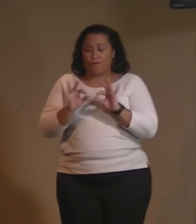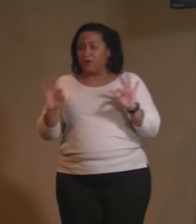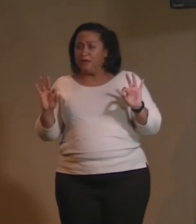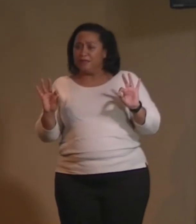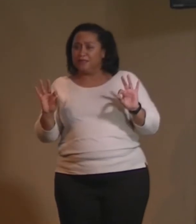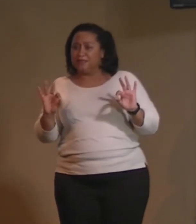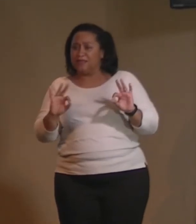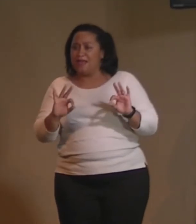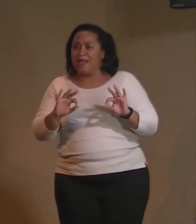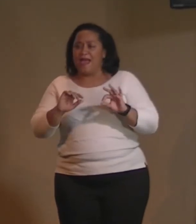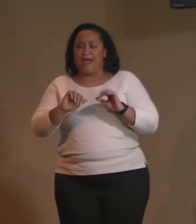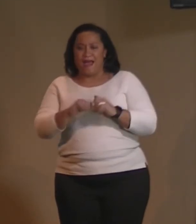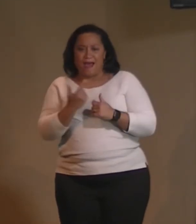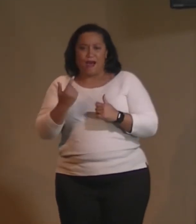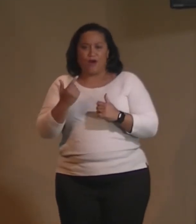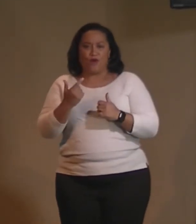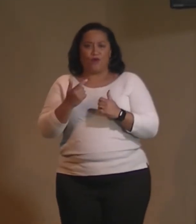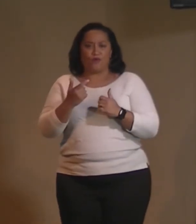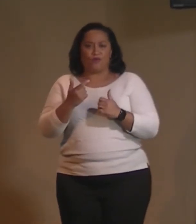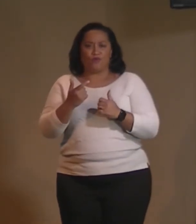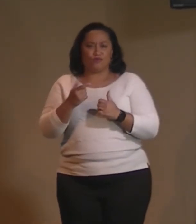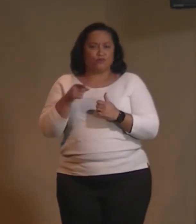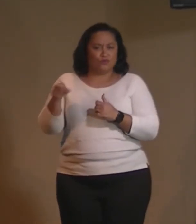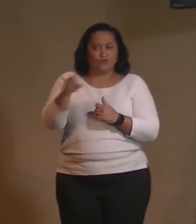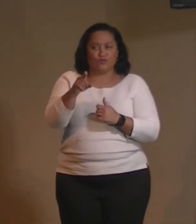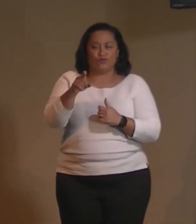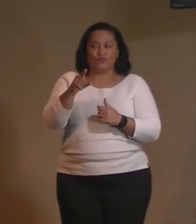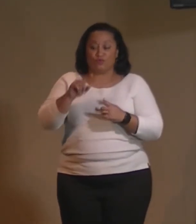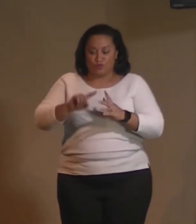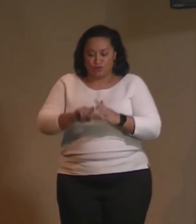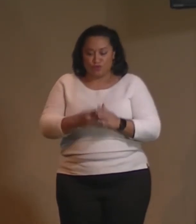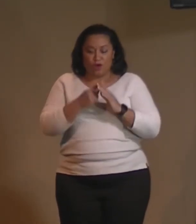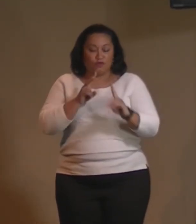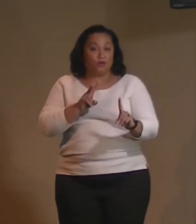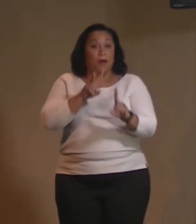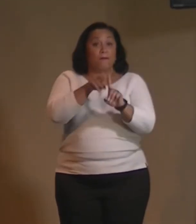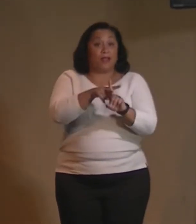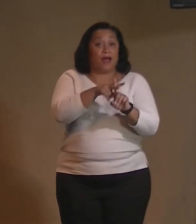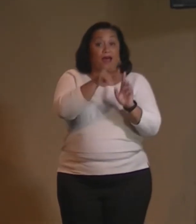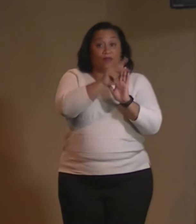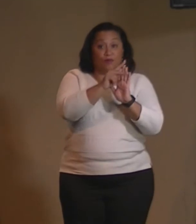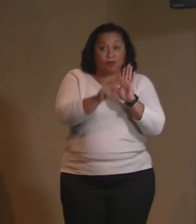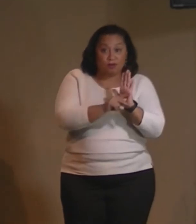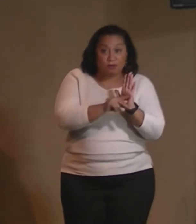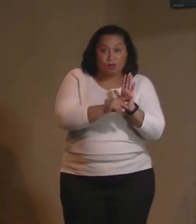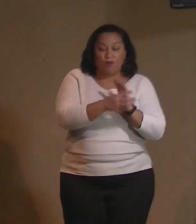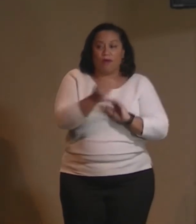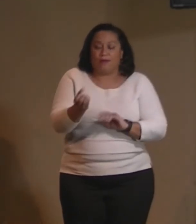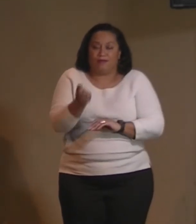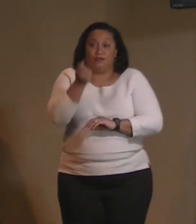how do we start to apply principle to it and understand